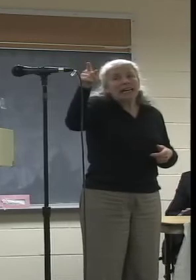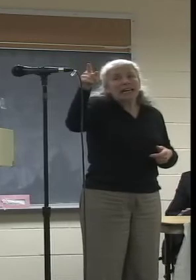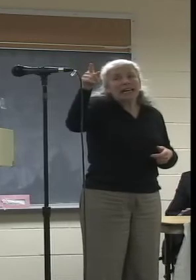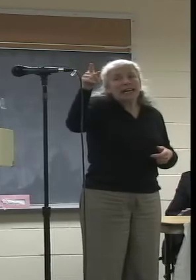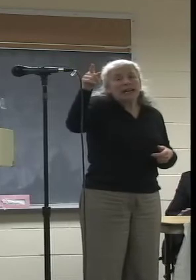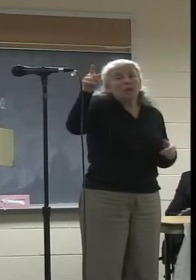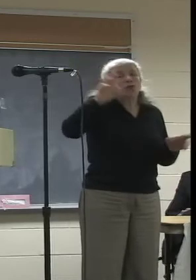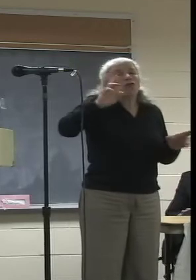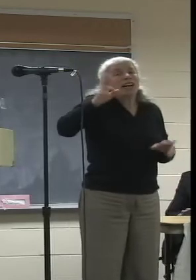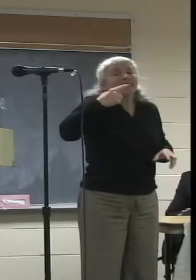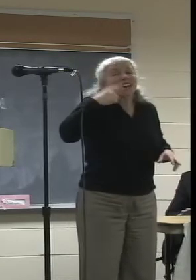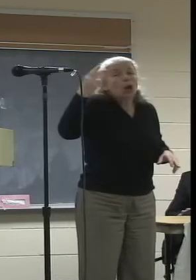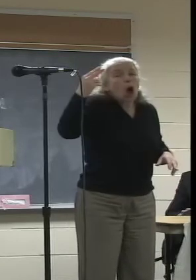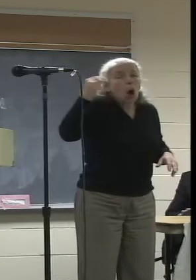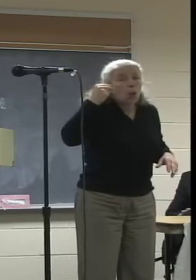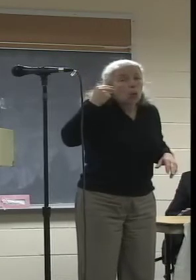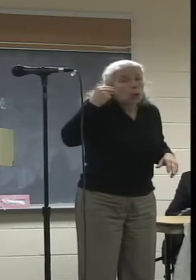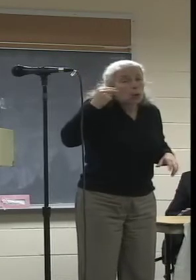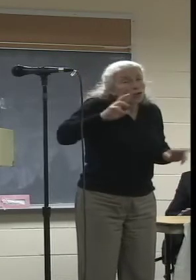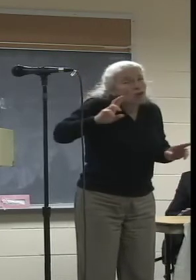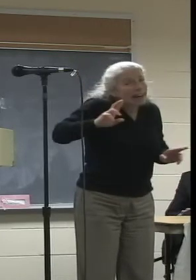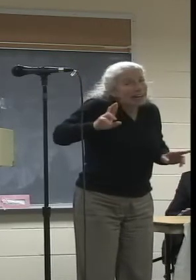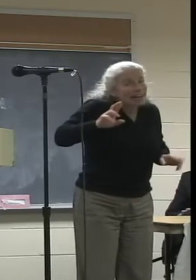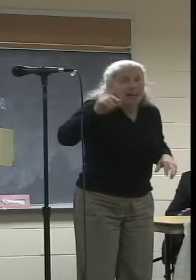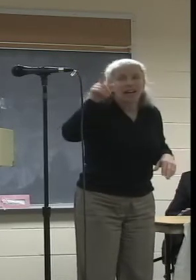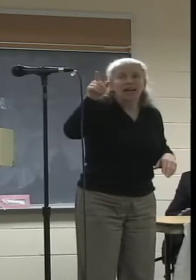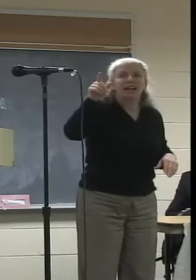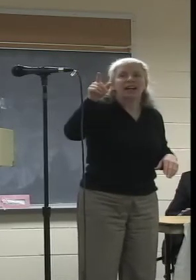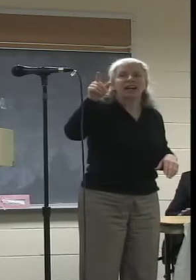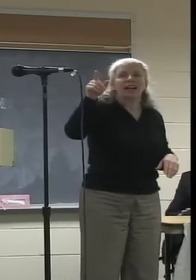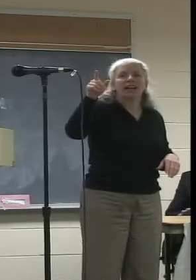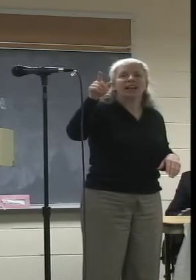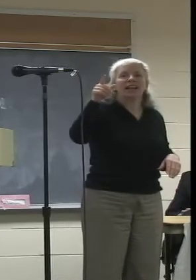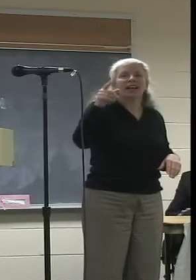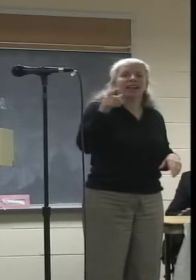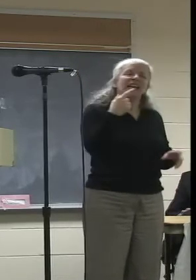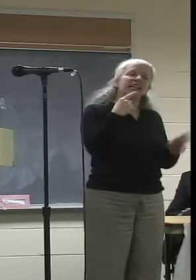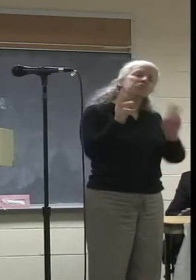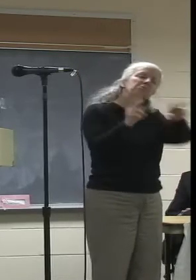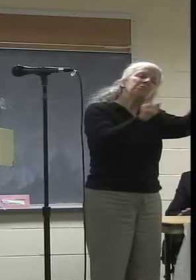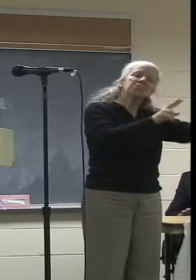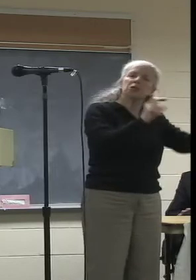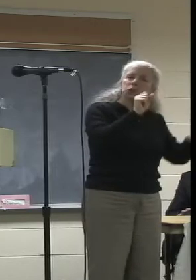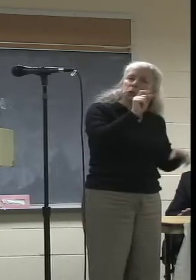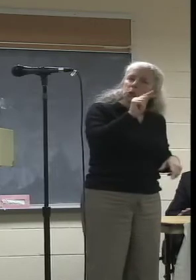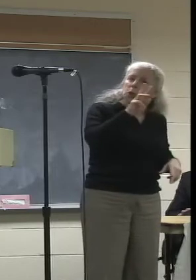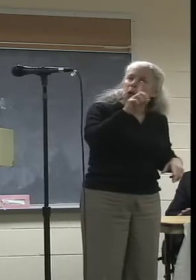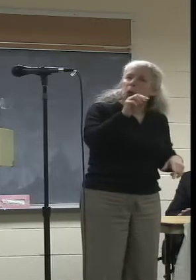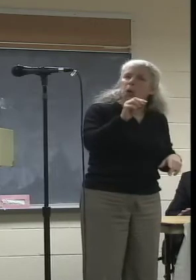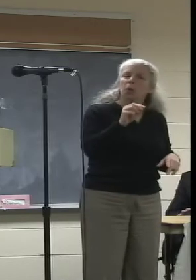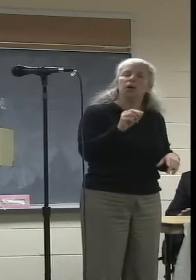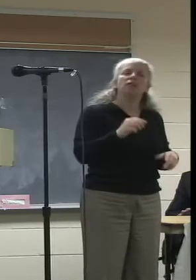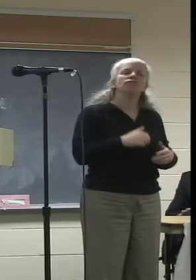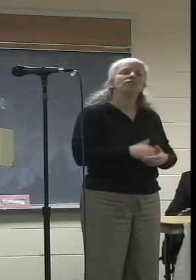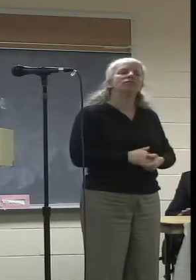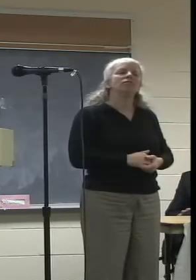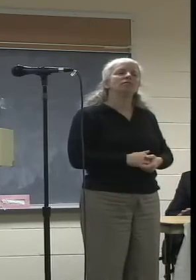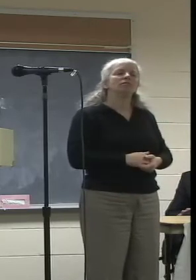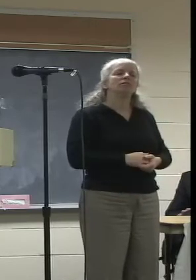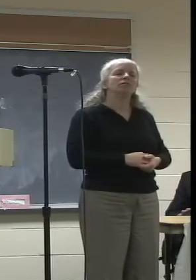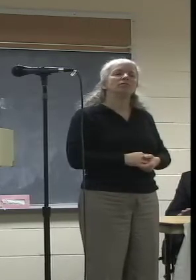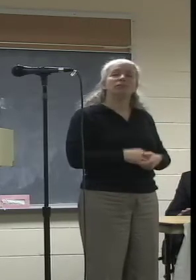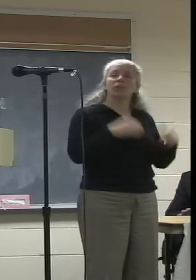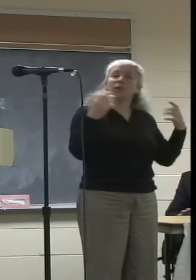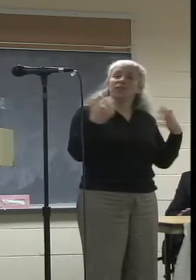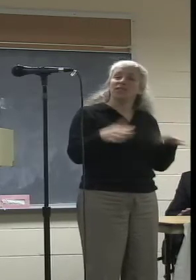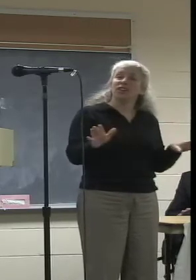give me a no for an answer. And then he gave me a little tour of the studio and whatever. And by the time